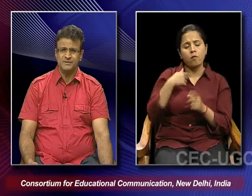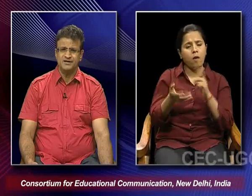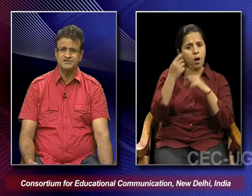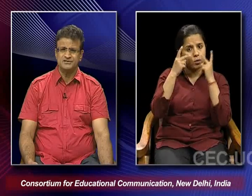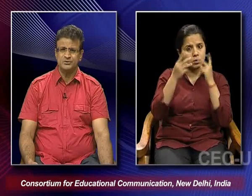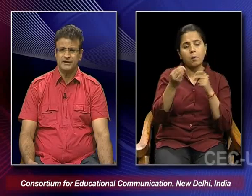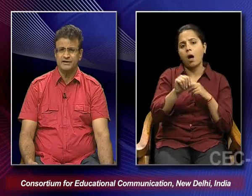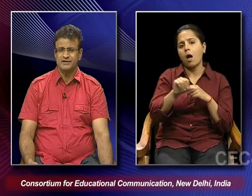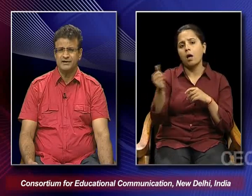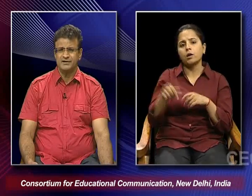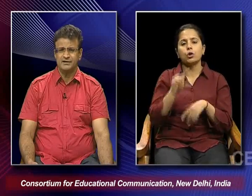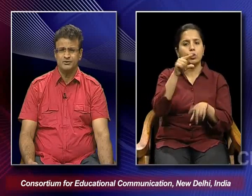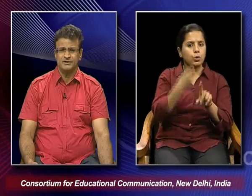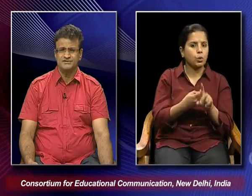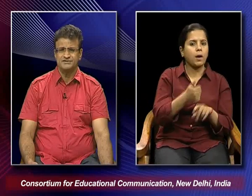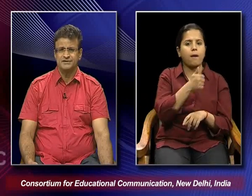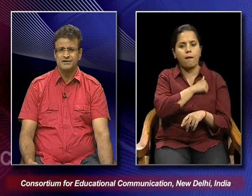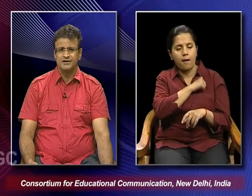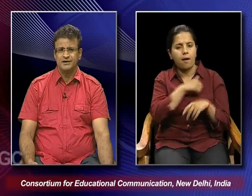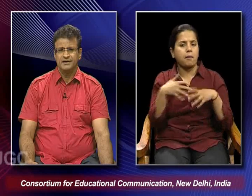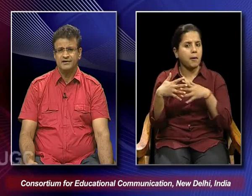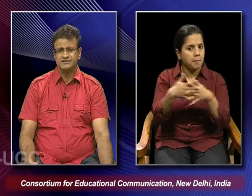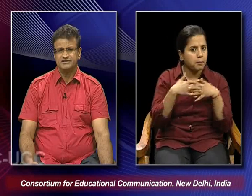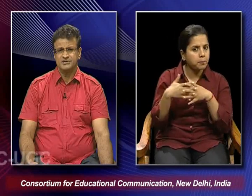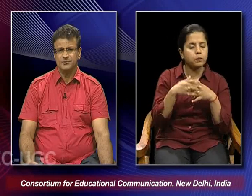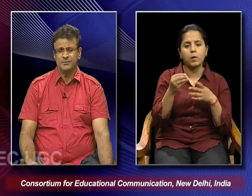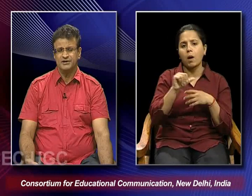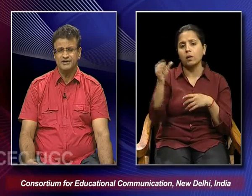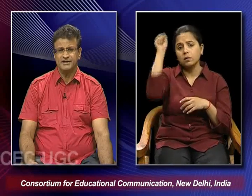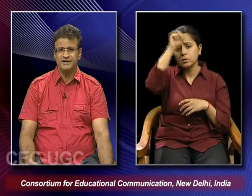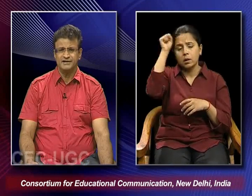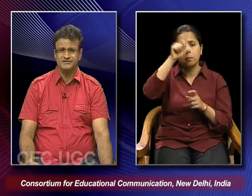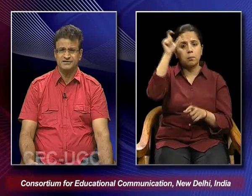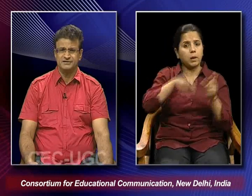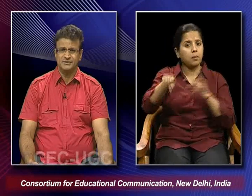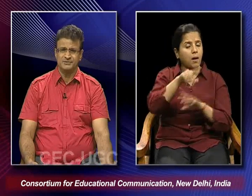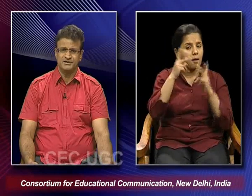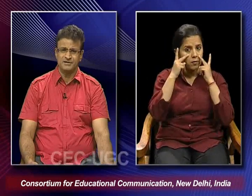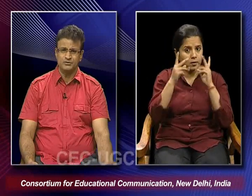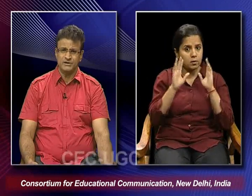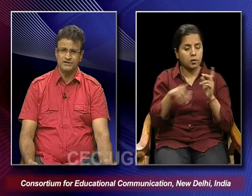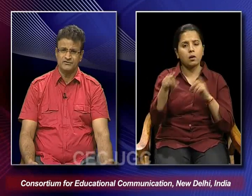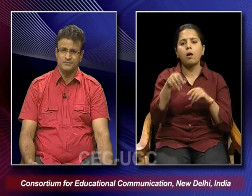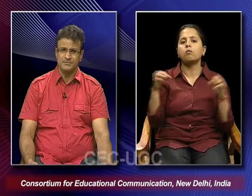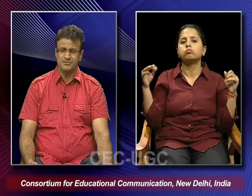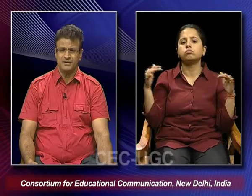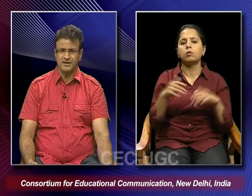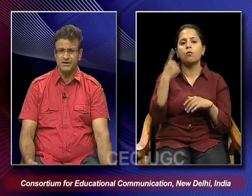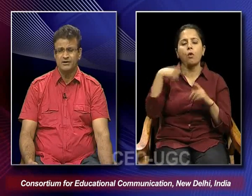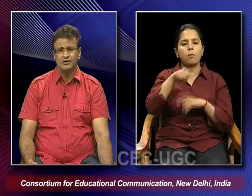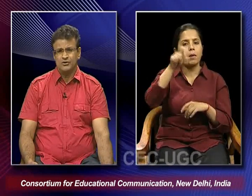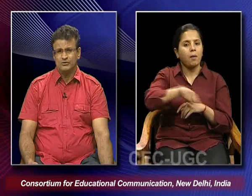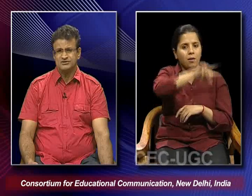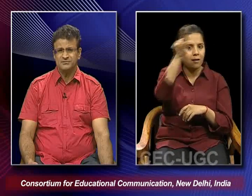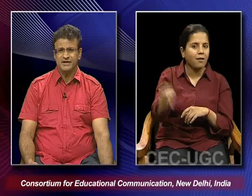in other parts in UK, Canada, US and other Sikh populated areas, the people they come together for a public mela